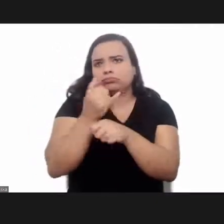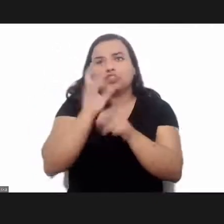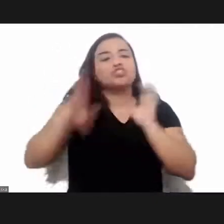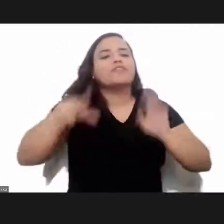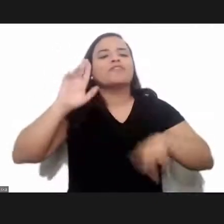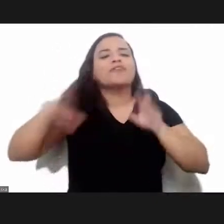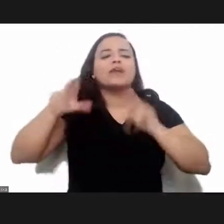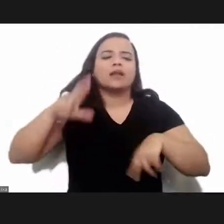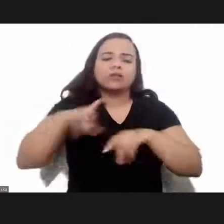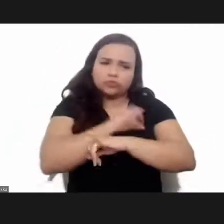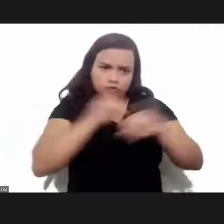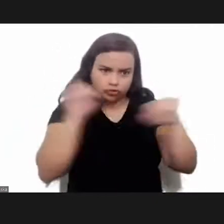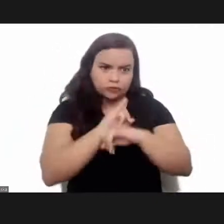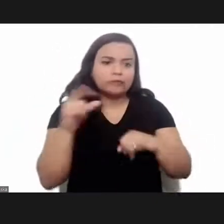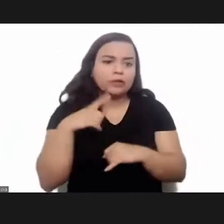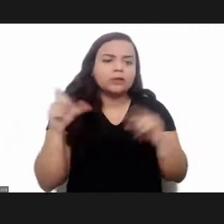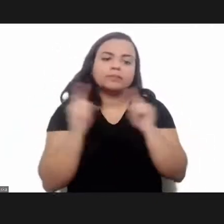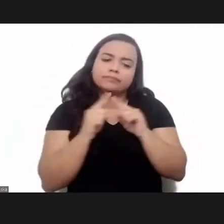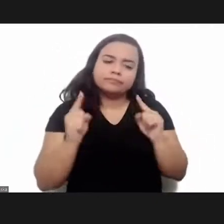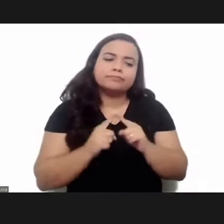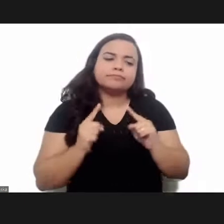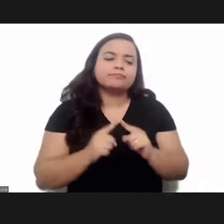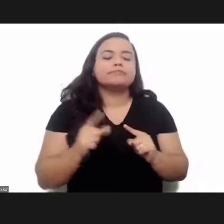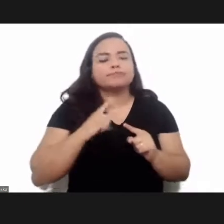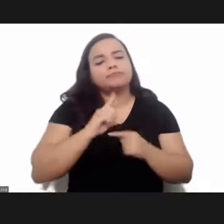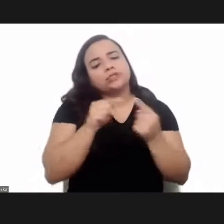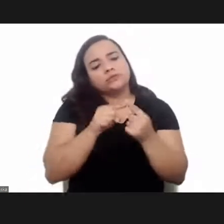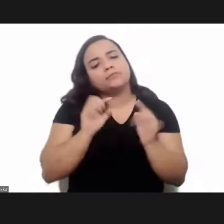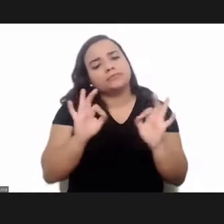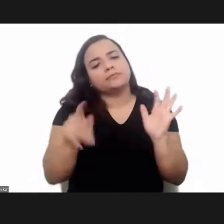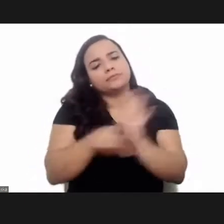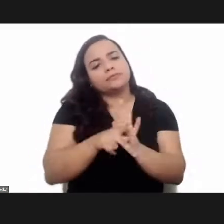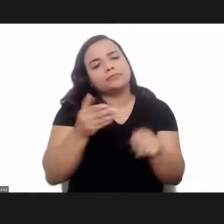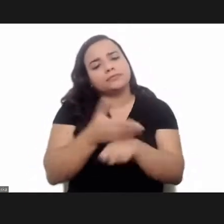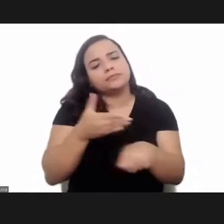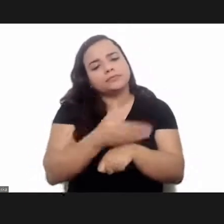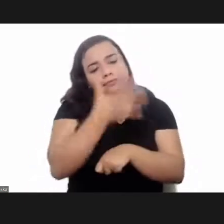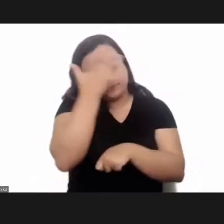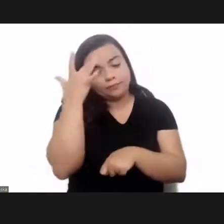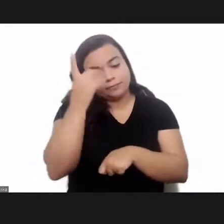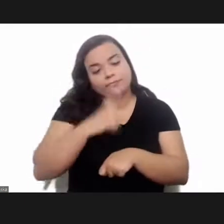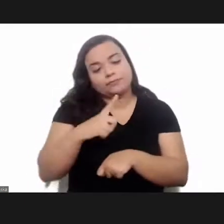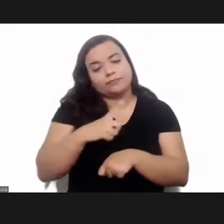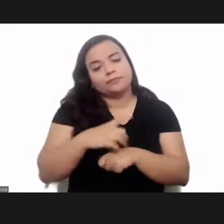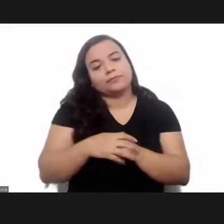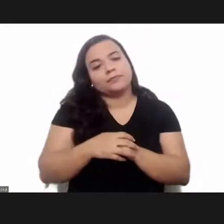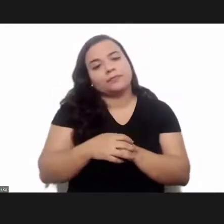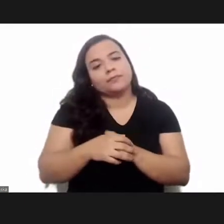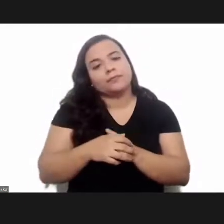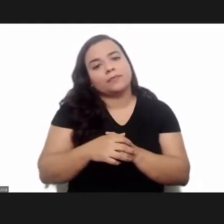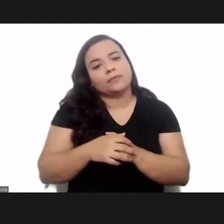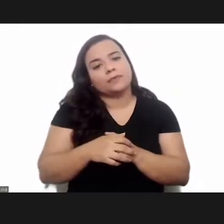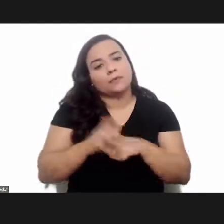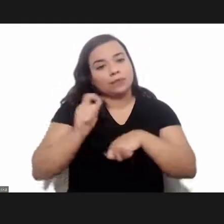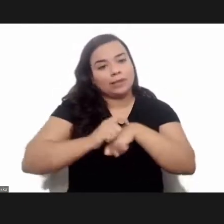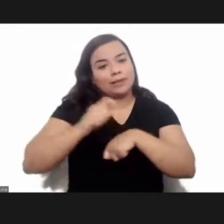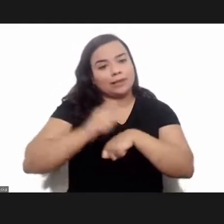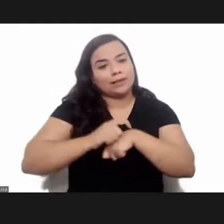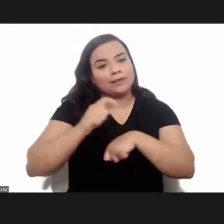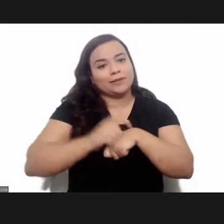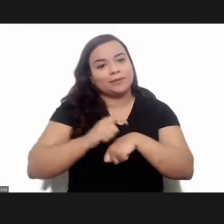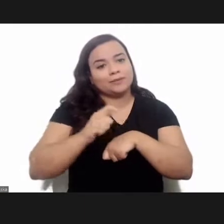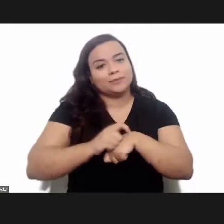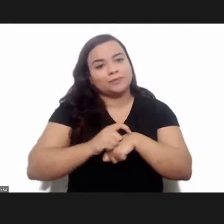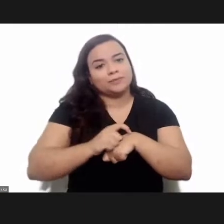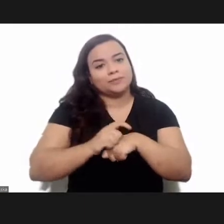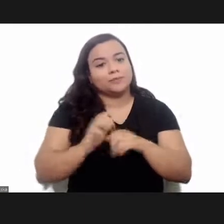to publicize its work and also serves the objectives and meets objectives of the participants my time i believe